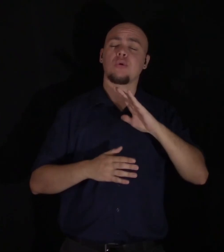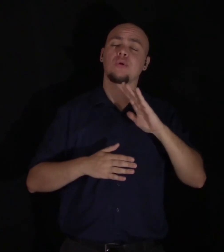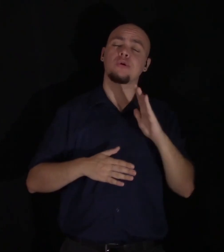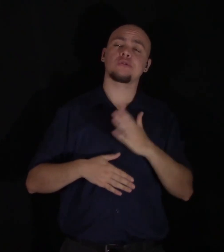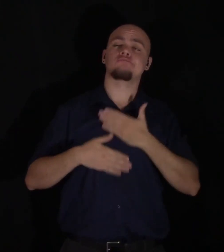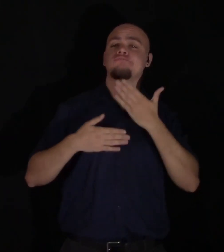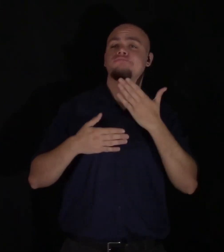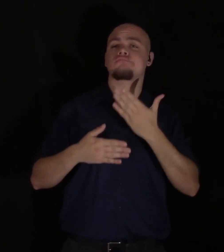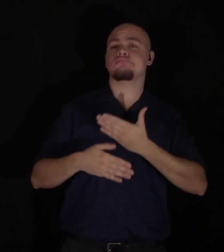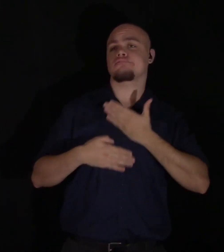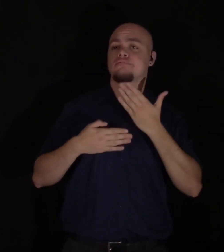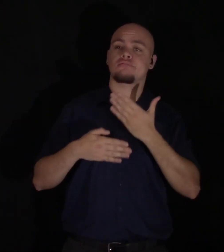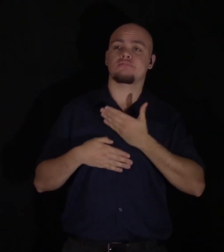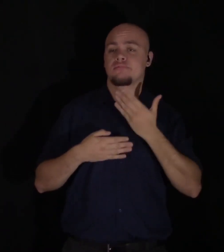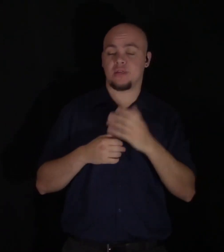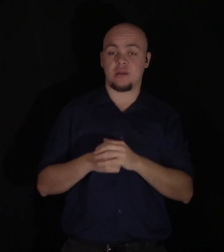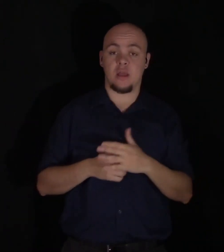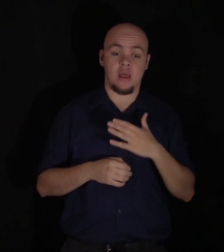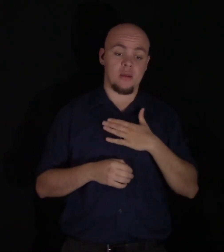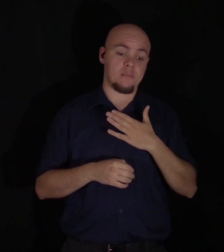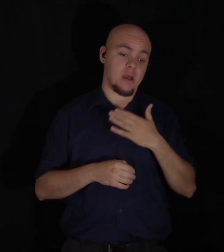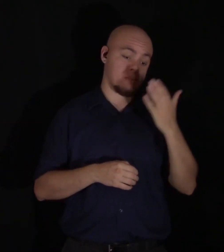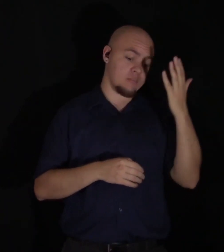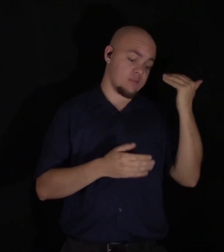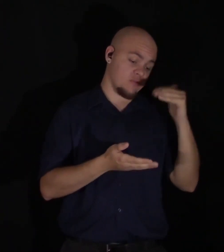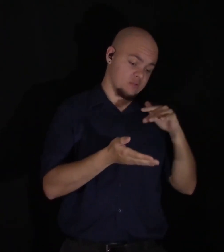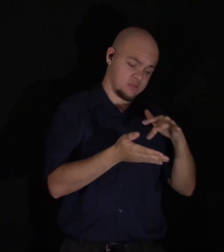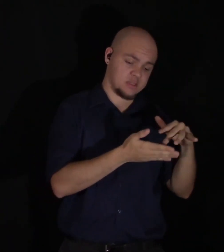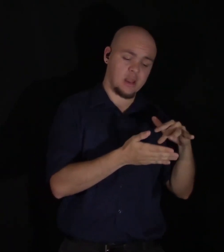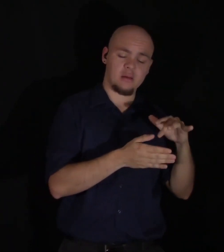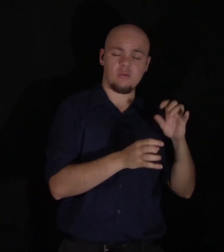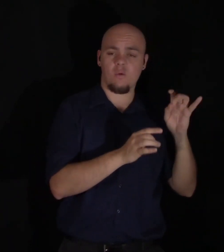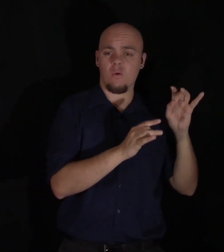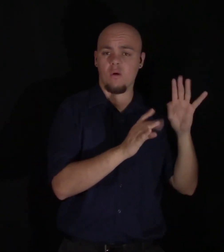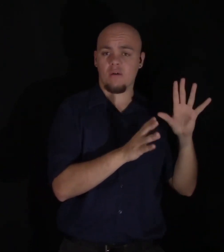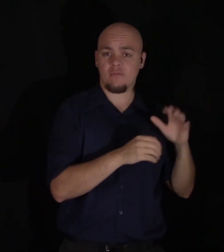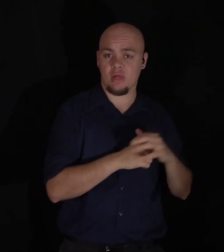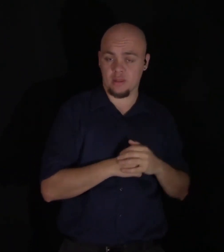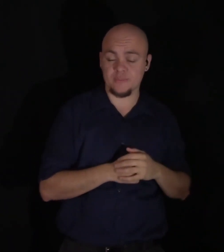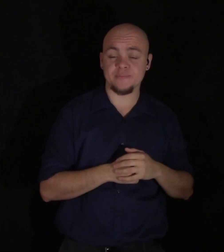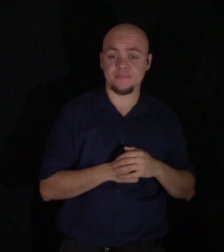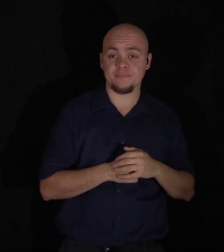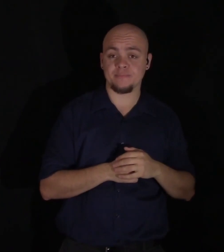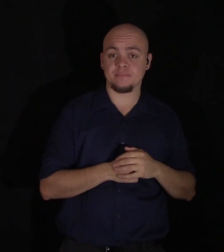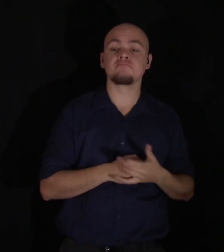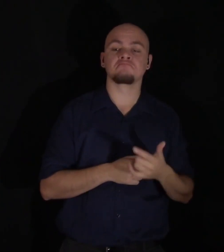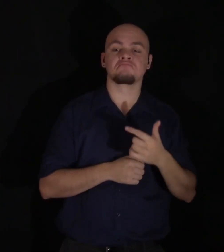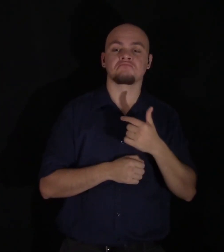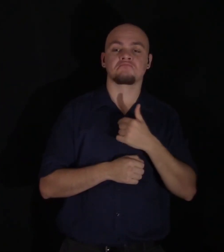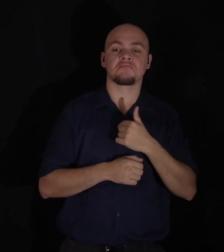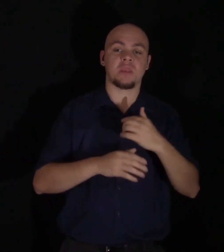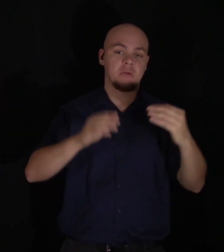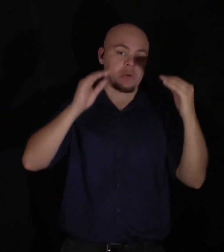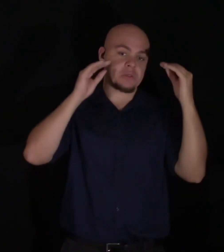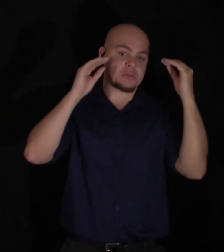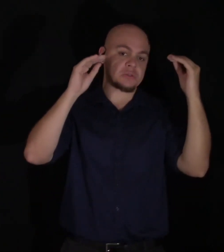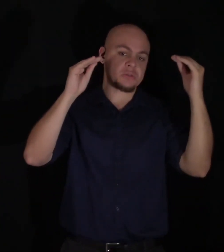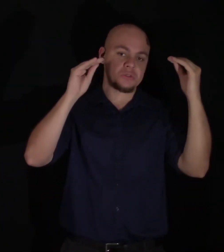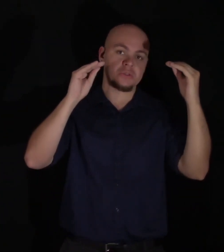ancient and latterly tormenting studies. It was thus that I was to be taught to associate evil with